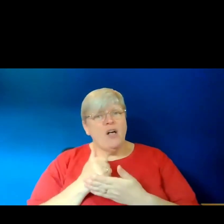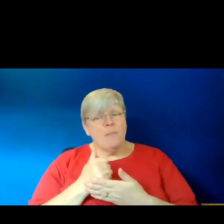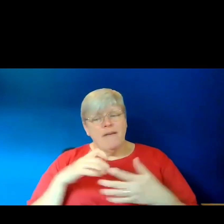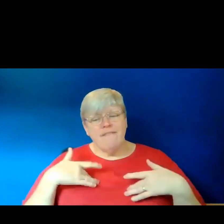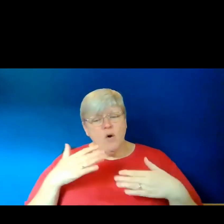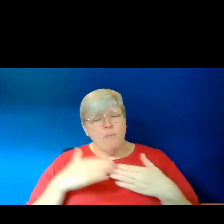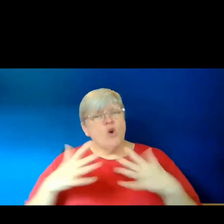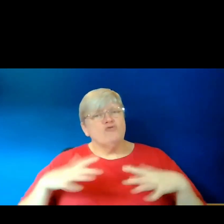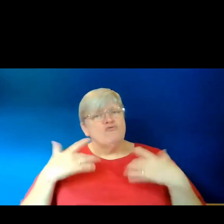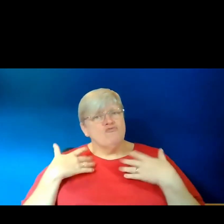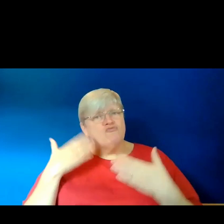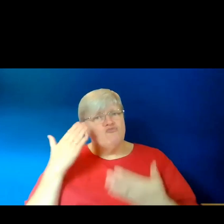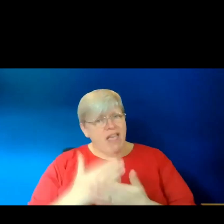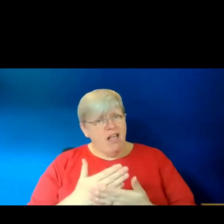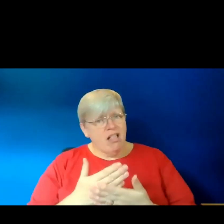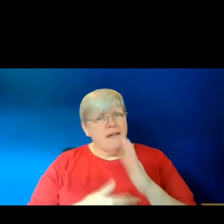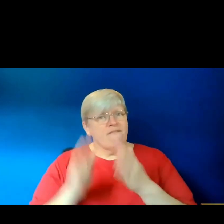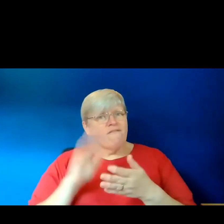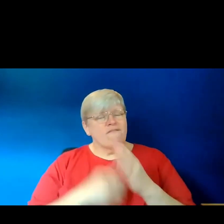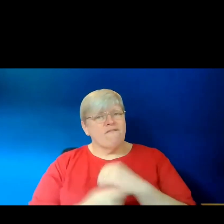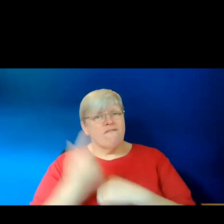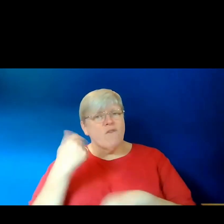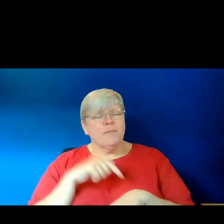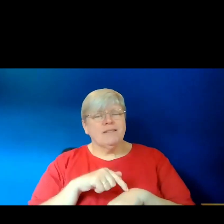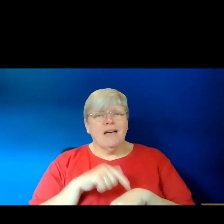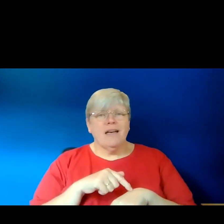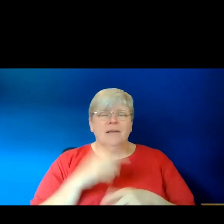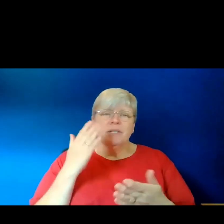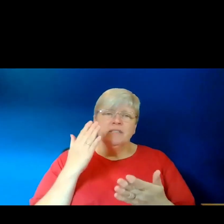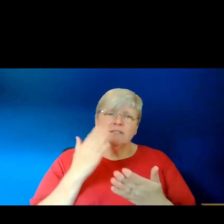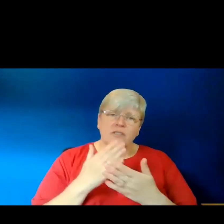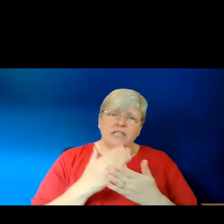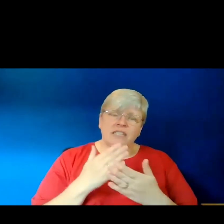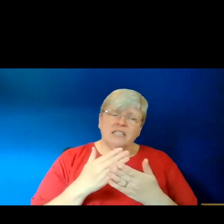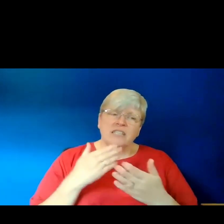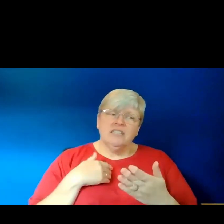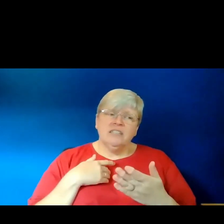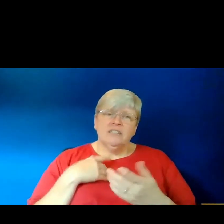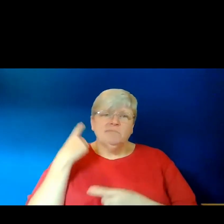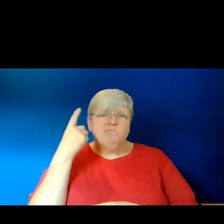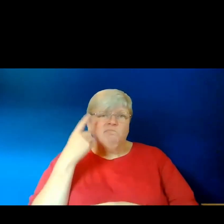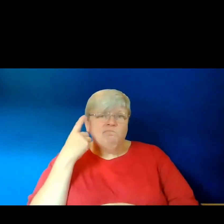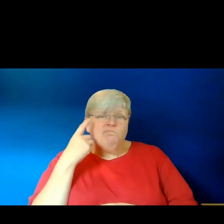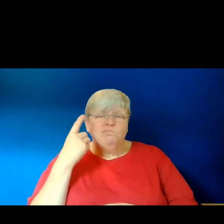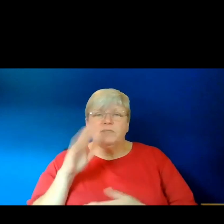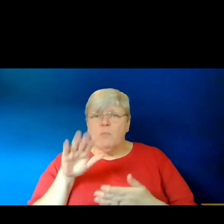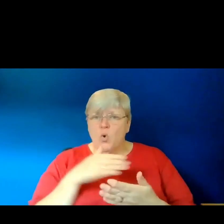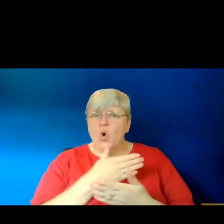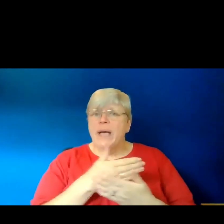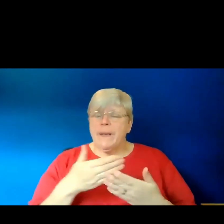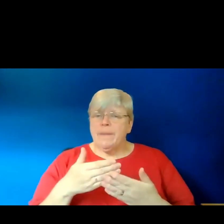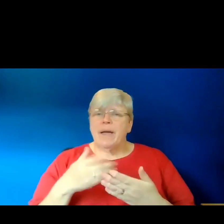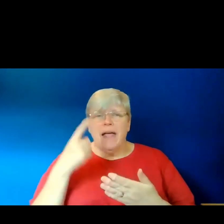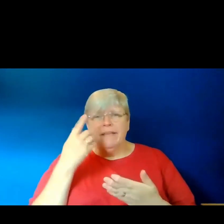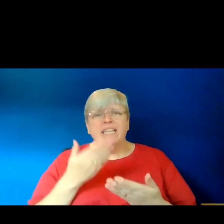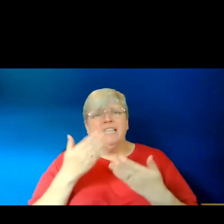and of its time, even though it's a very provisional and speculative poem. I think it gave